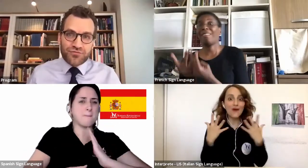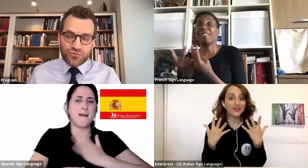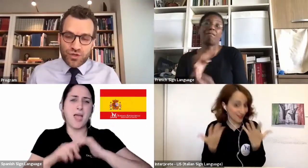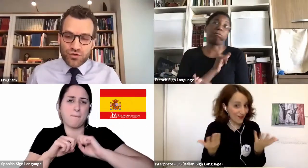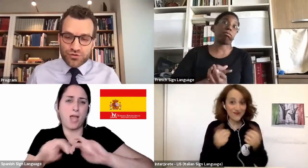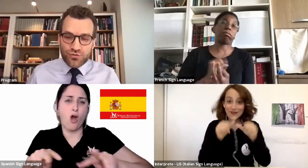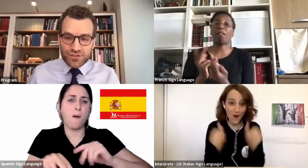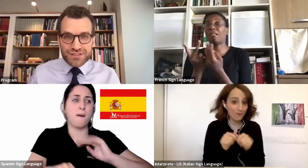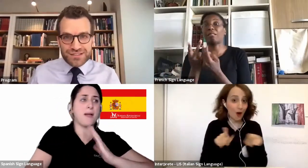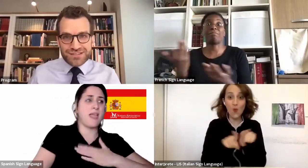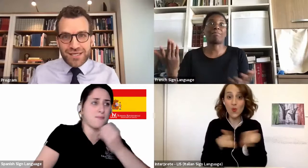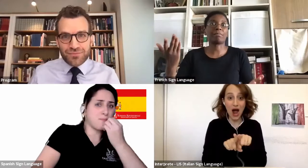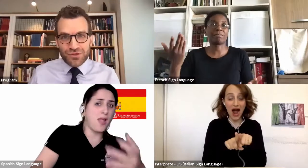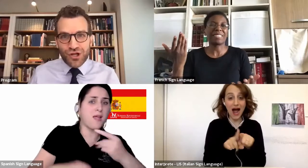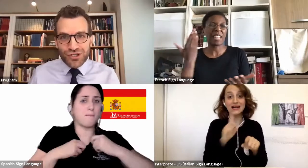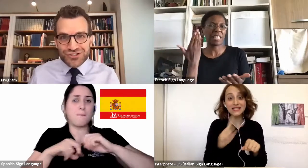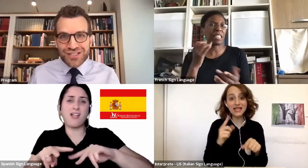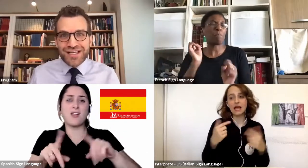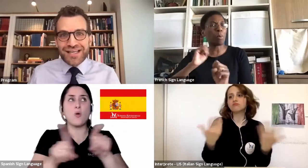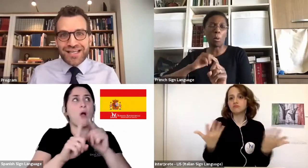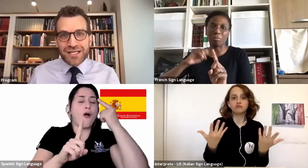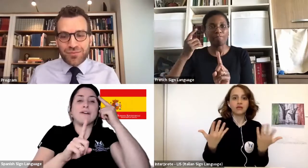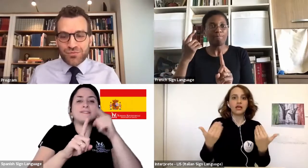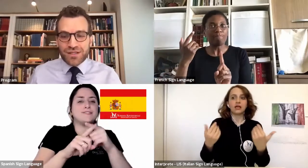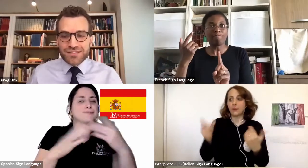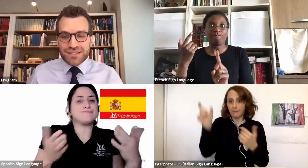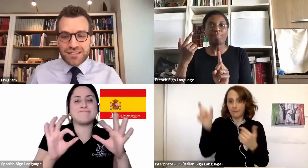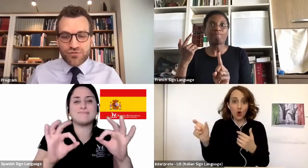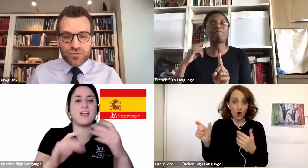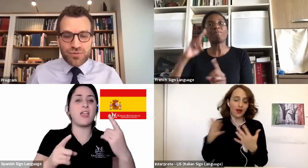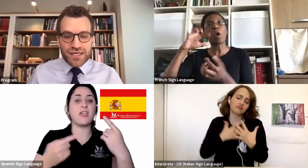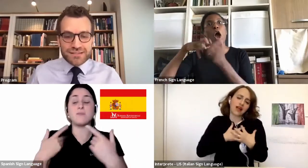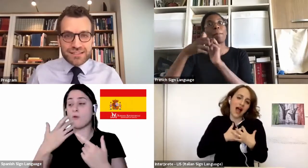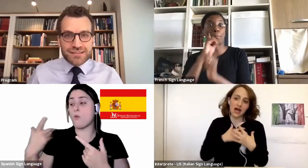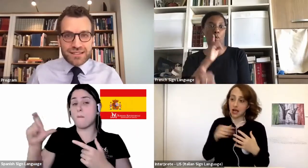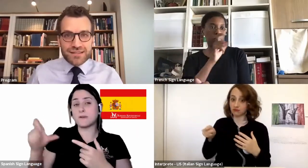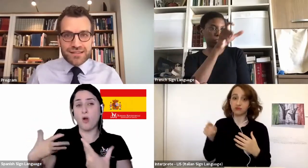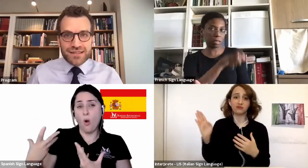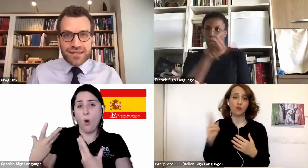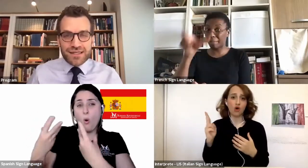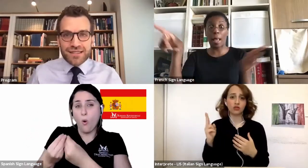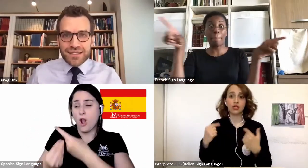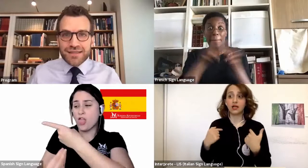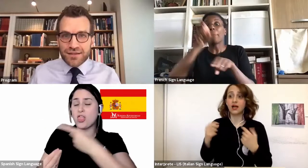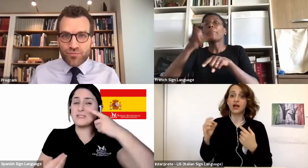a challenge sometimes, if one goes through the same loss, but one is at different places in